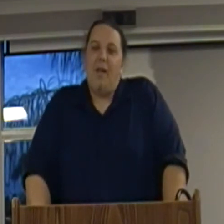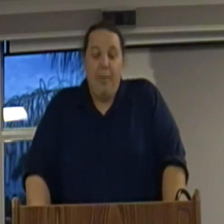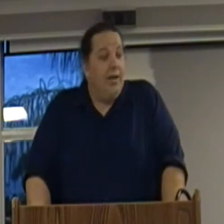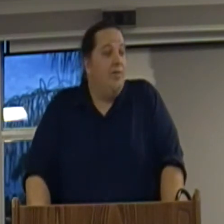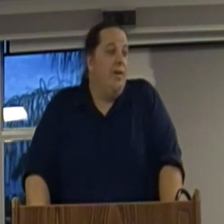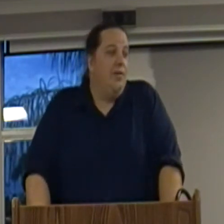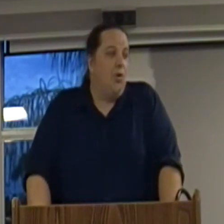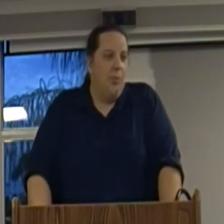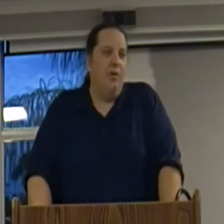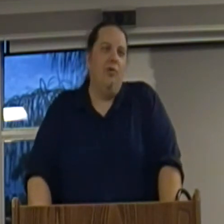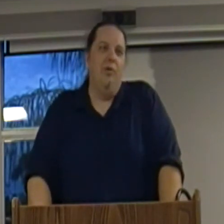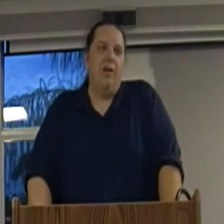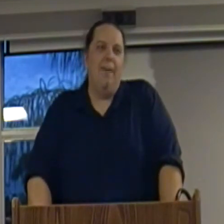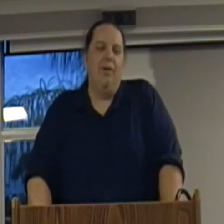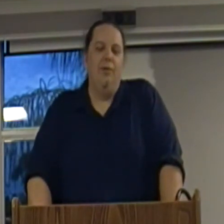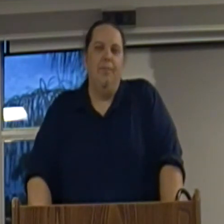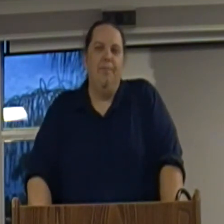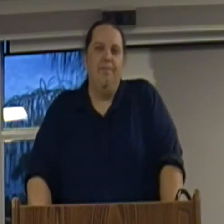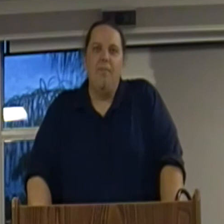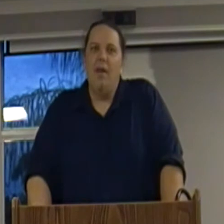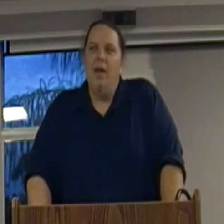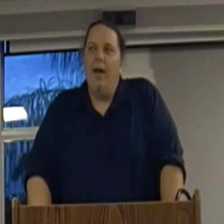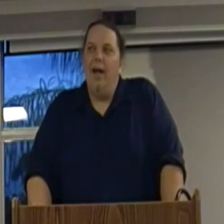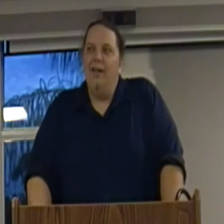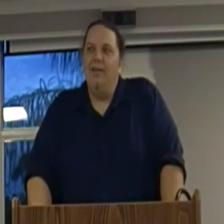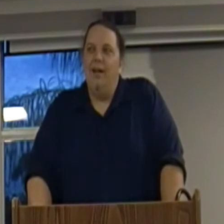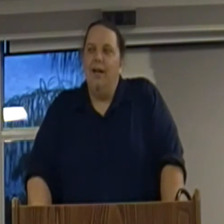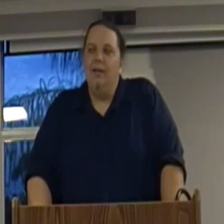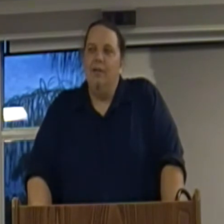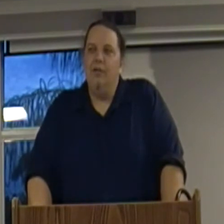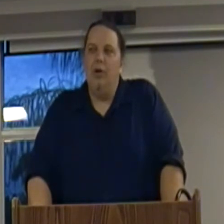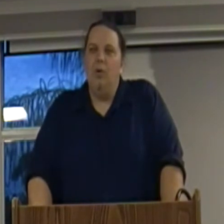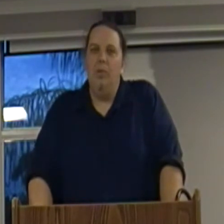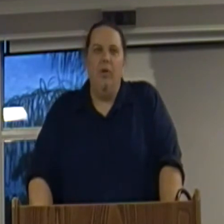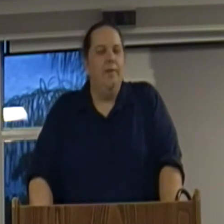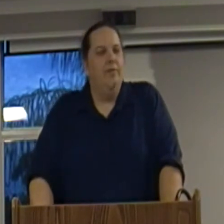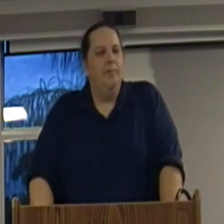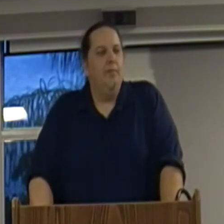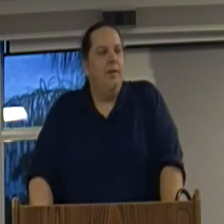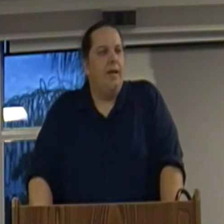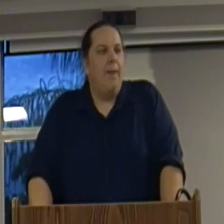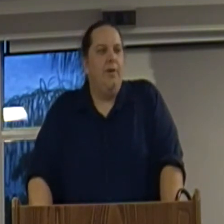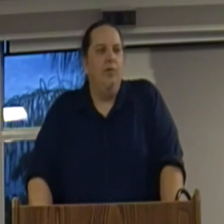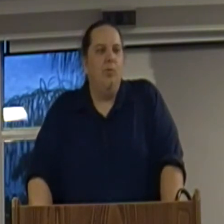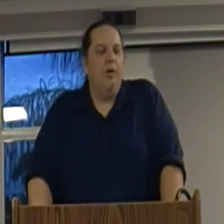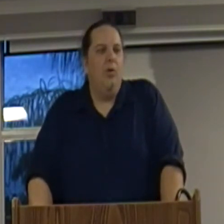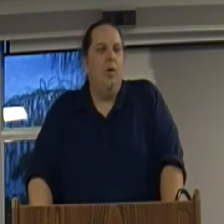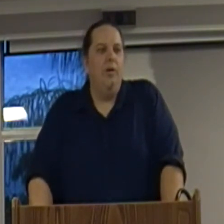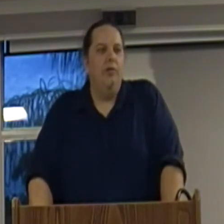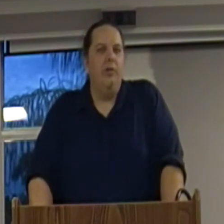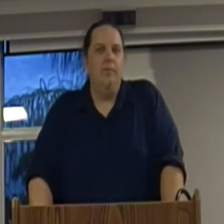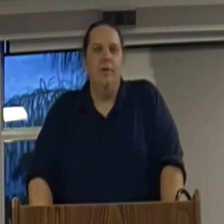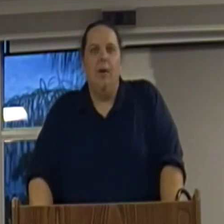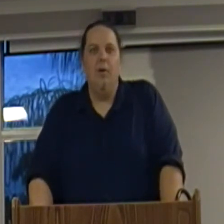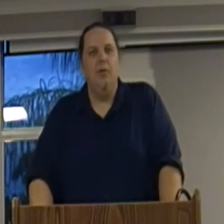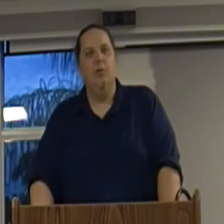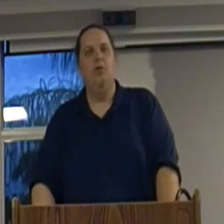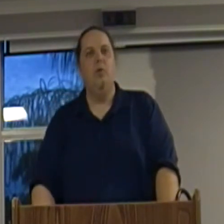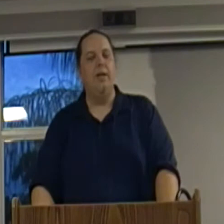But it's, it's corporatism is capitalism. And so we've gone from Capitalism 101 to, now we're doing